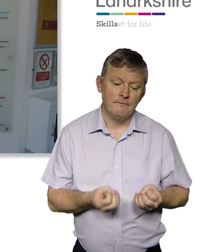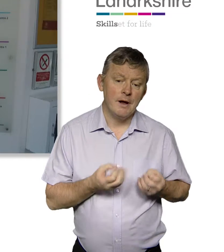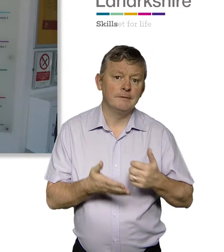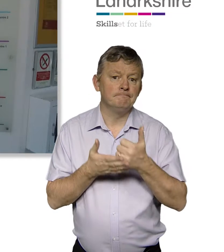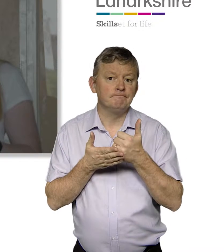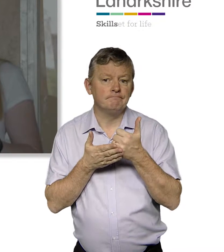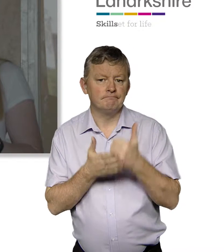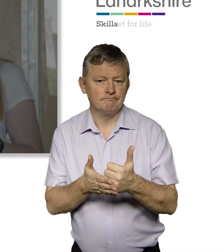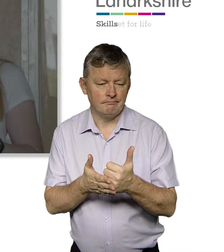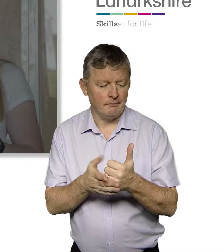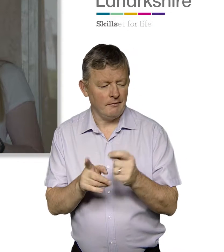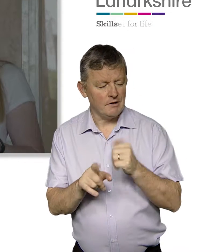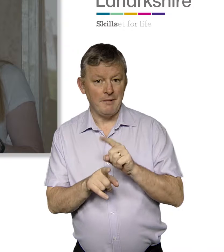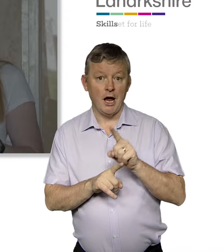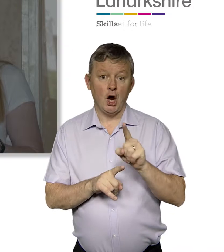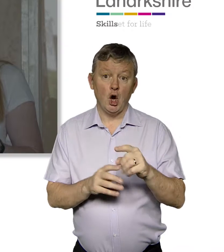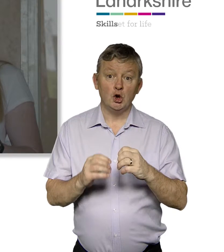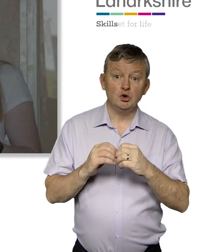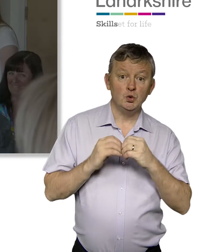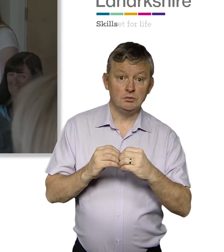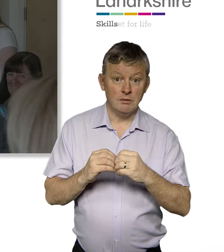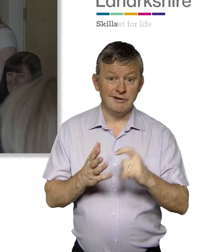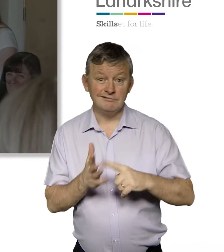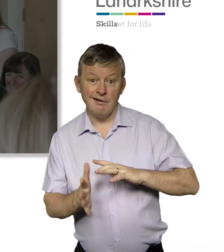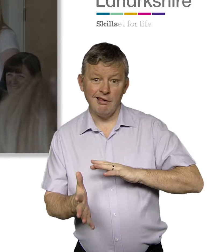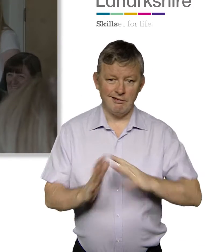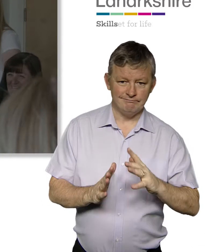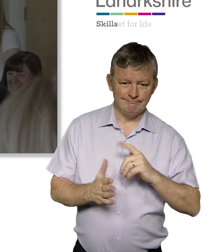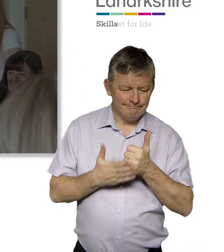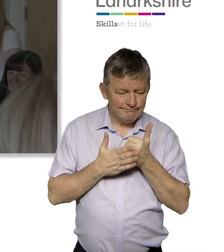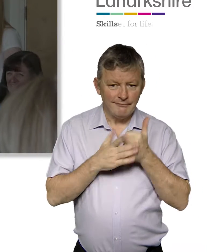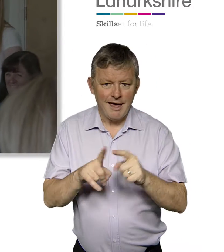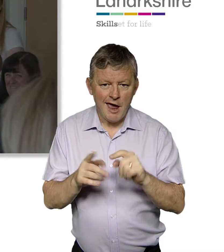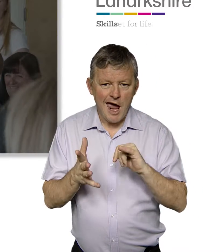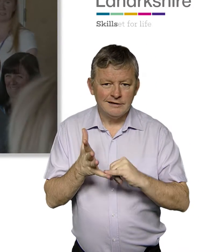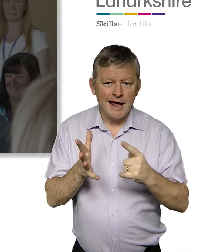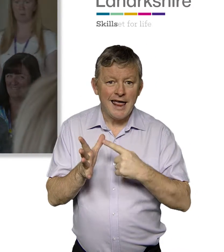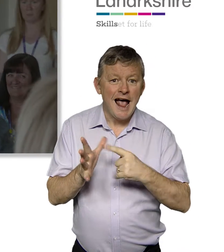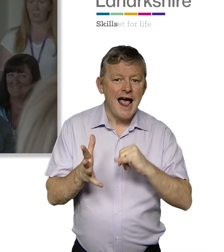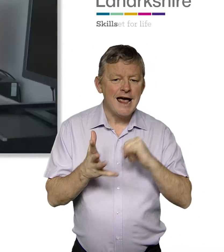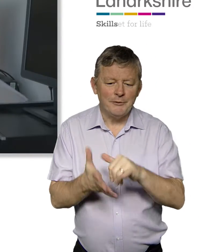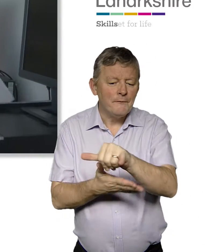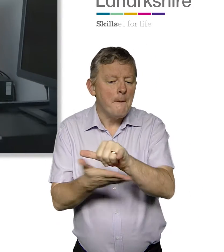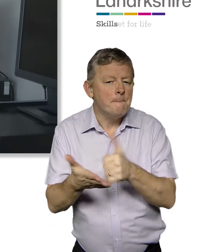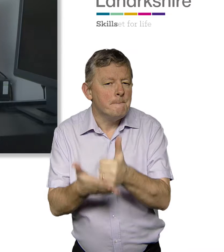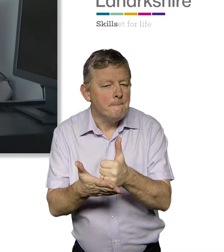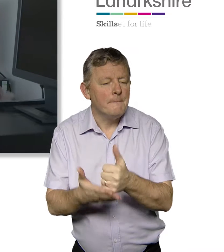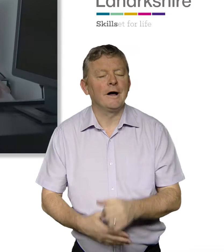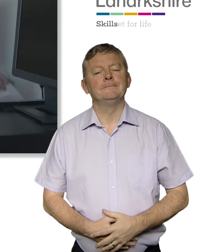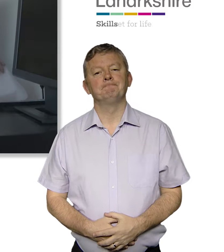Provide assistance, including examples to students who use BSL to help them complete SAAS